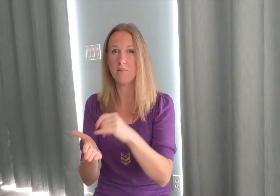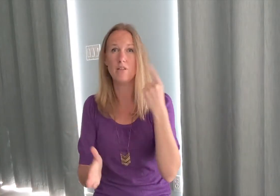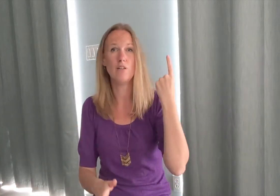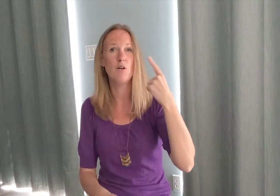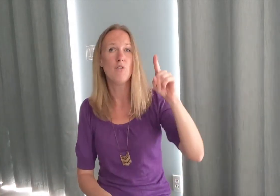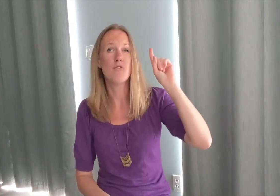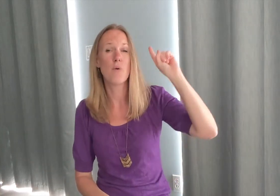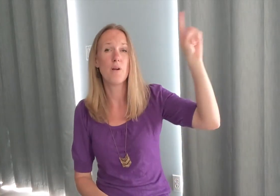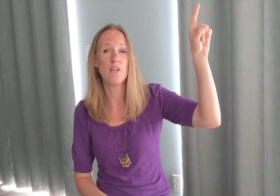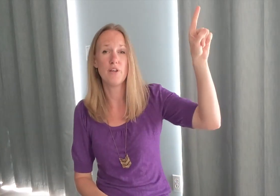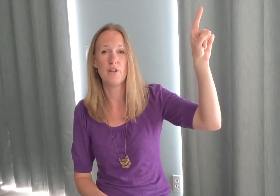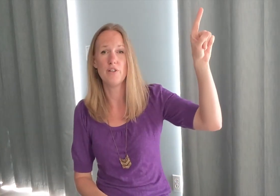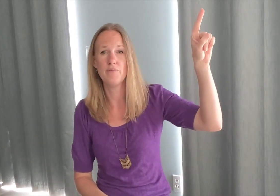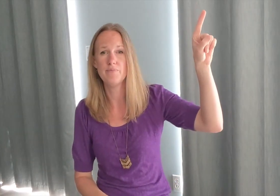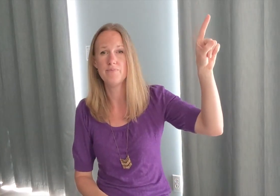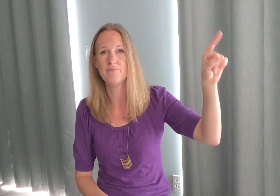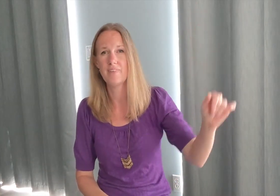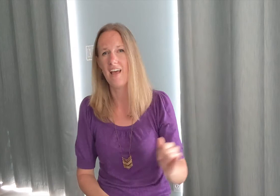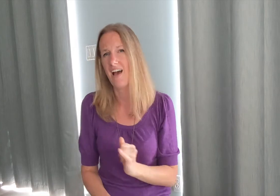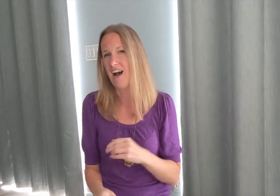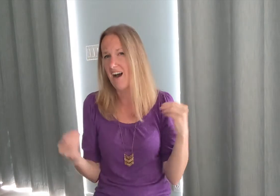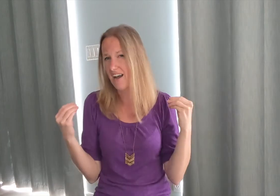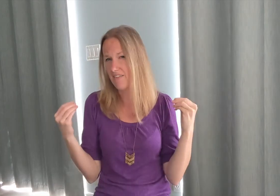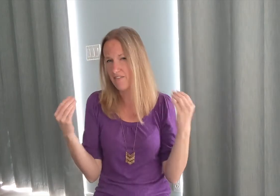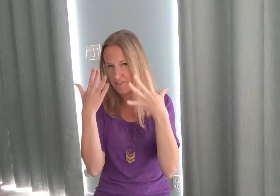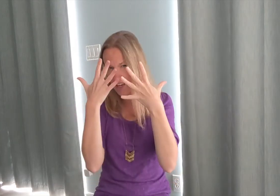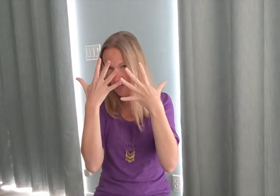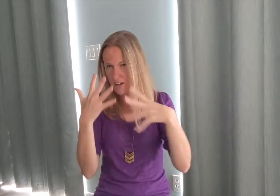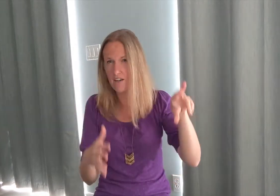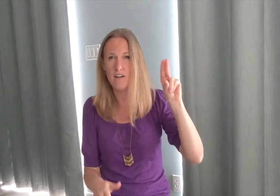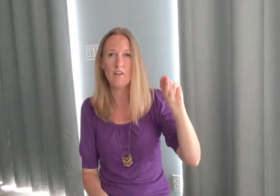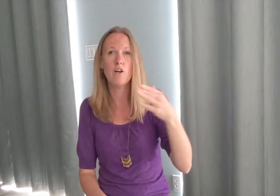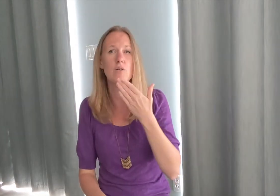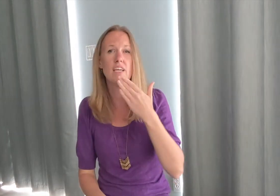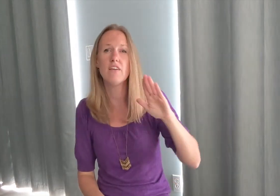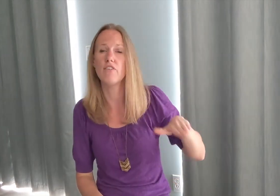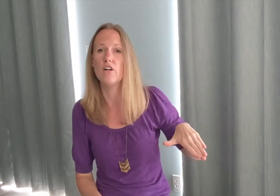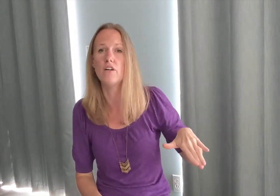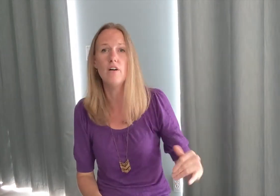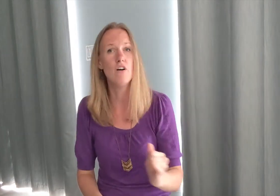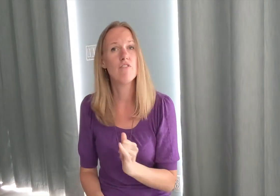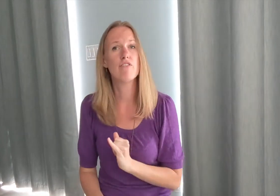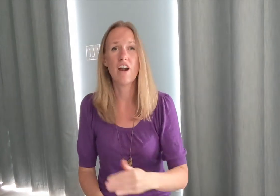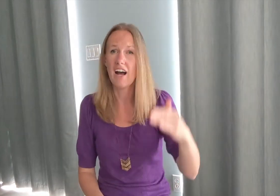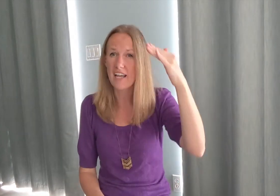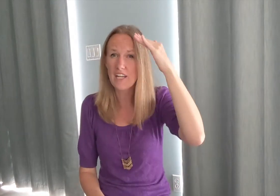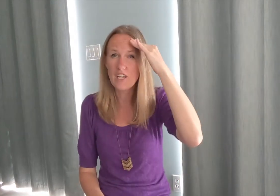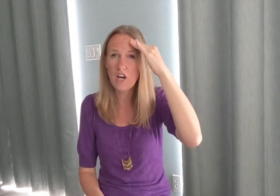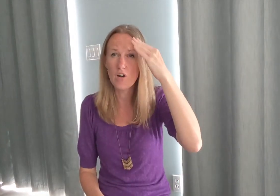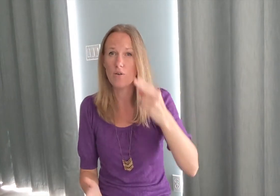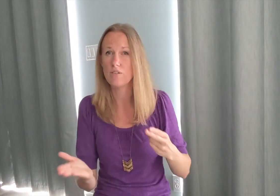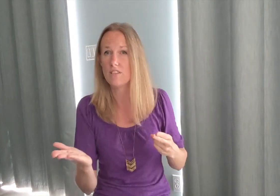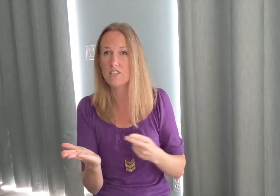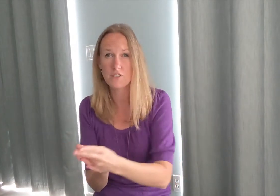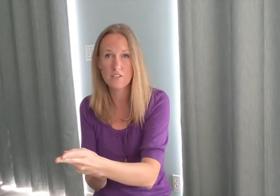for you I fear no evil for I know the truth